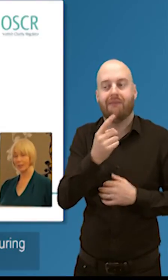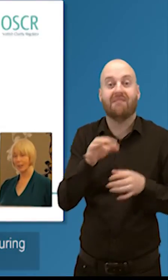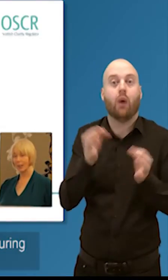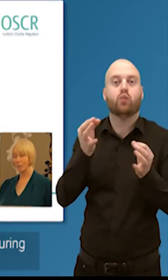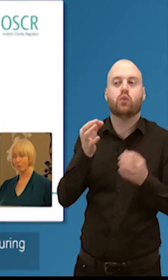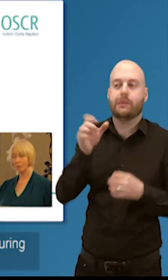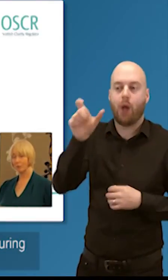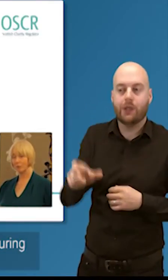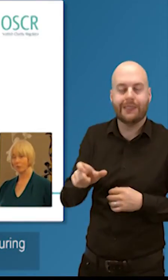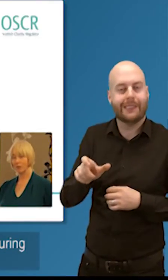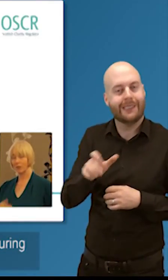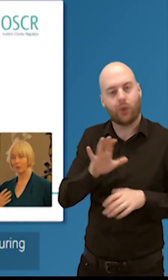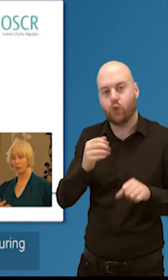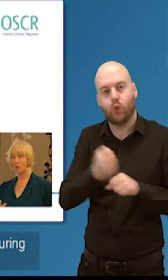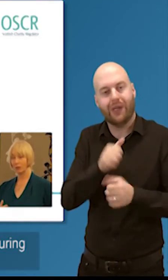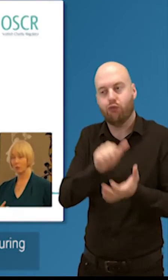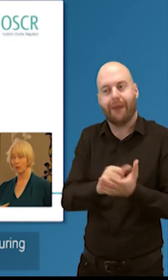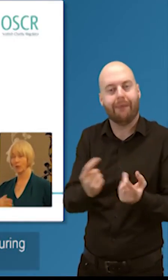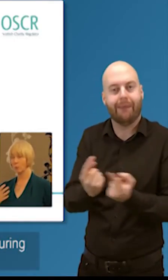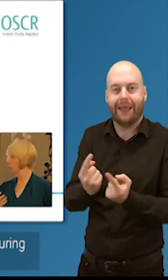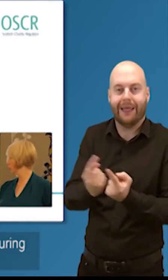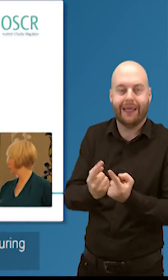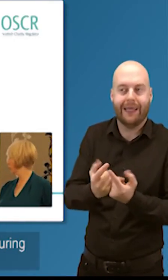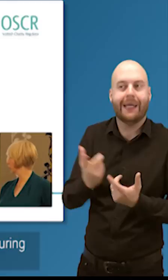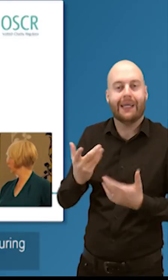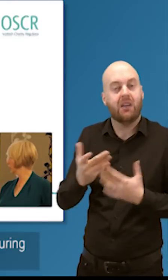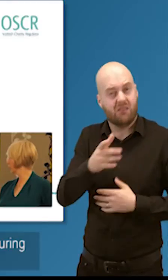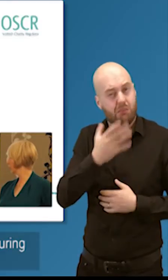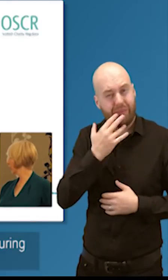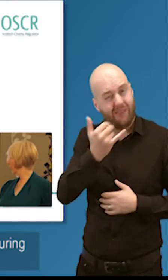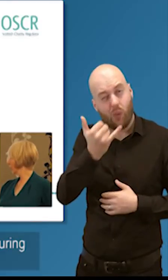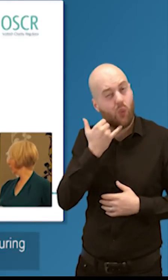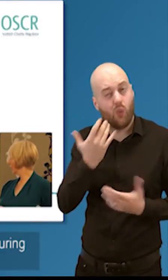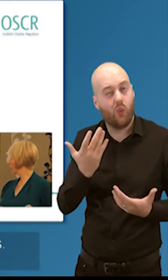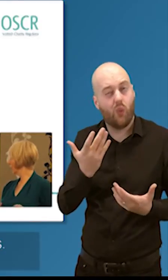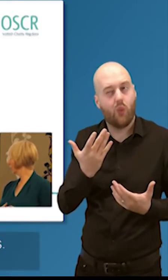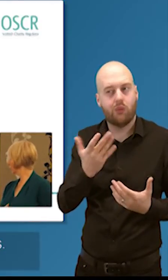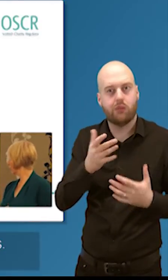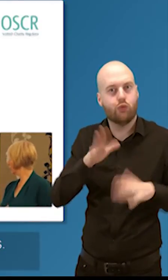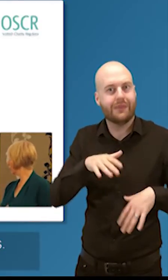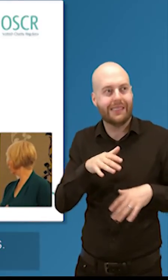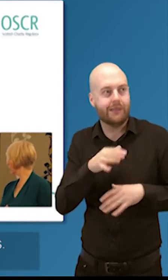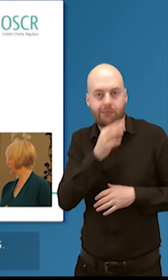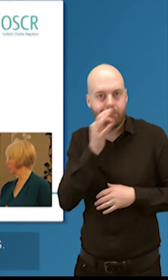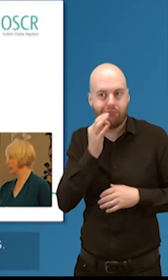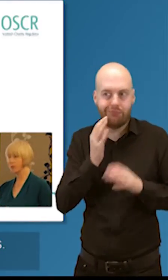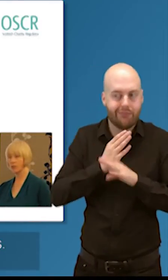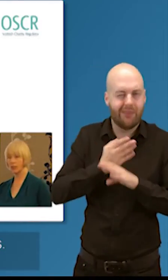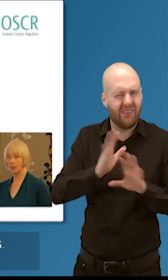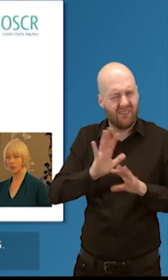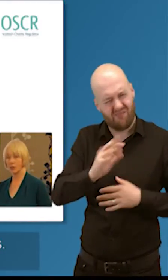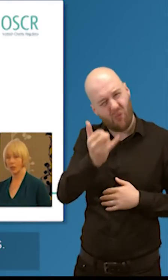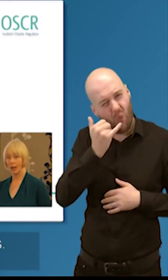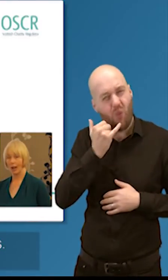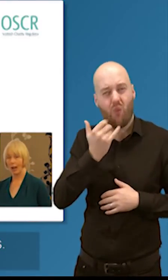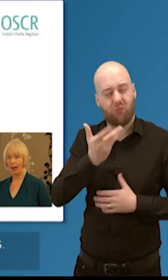area and for for me and very reassuring for me that more and more people do that we've had 320 notifiable events in